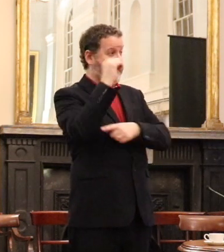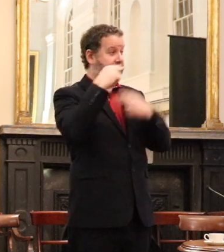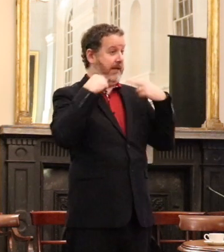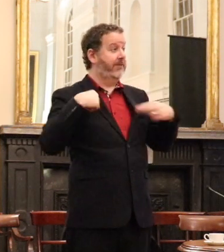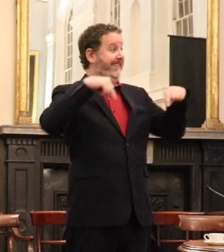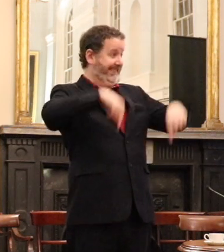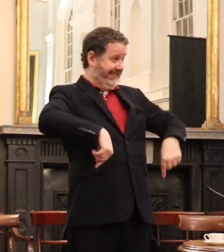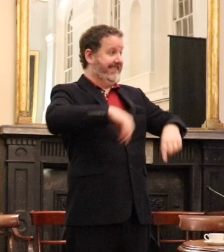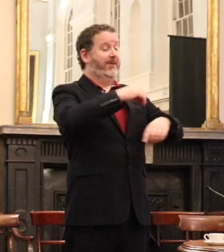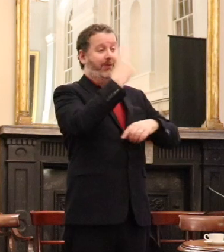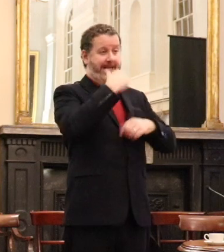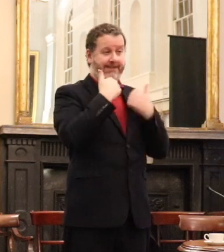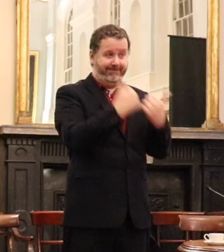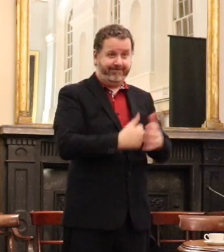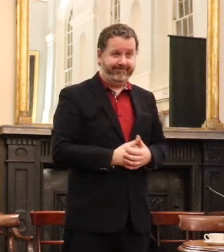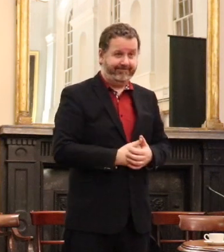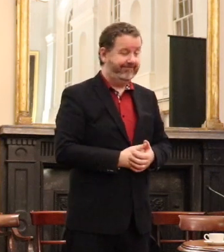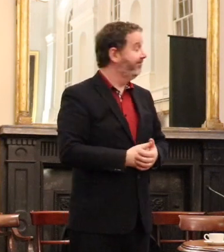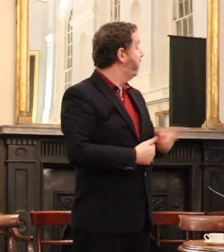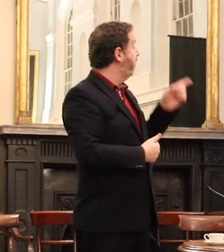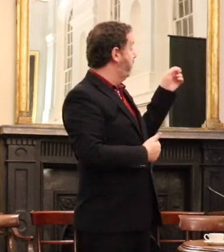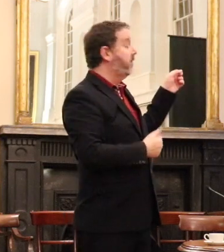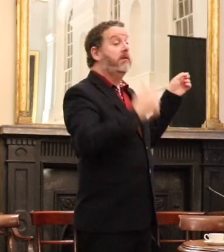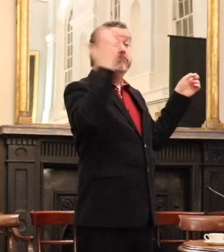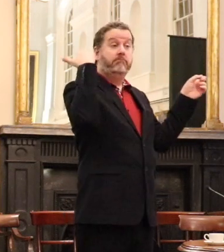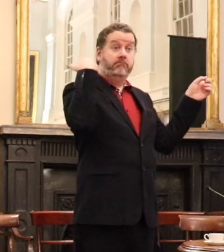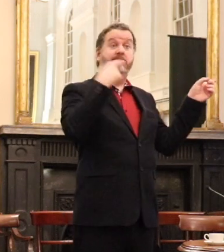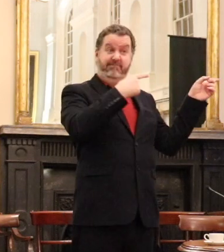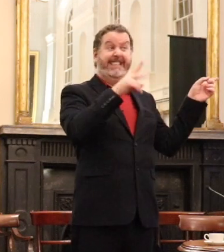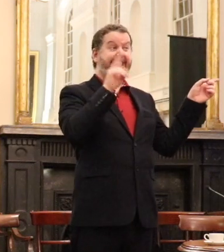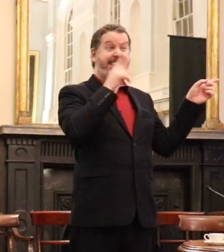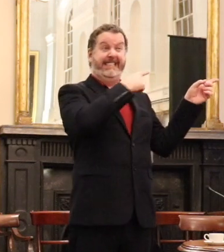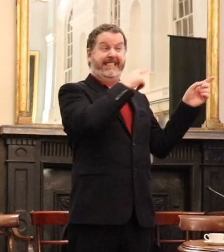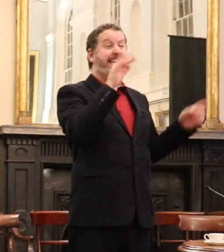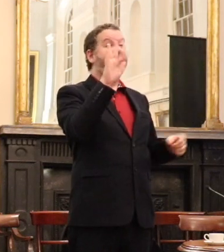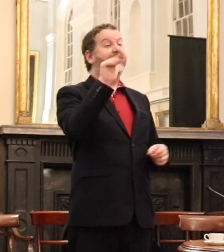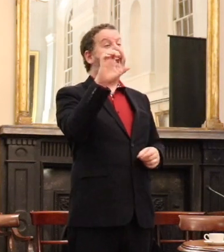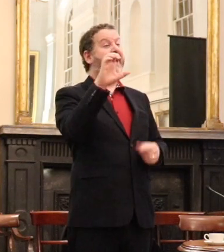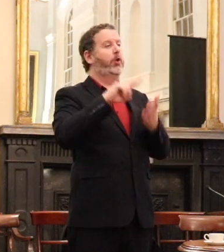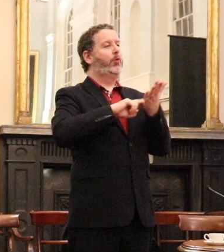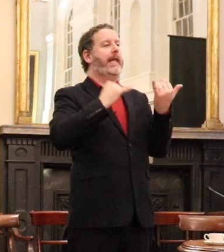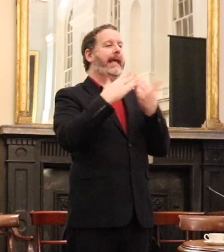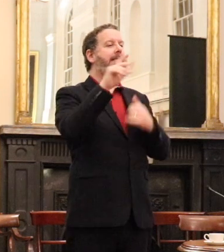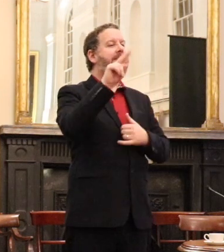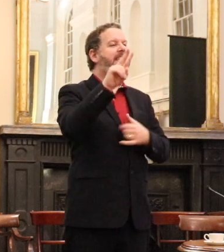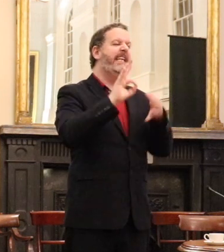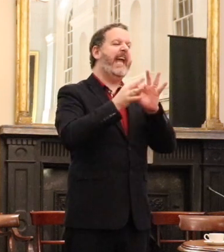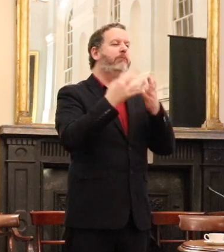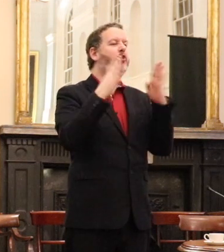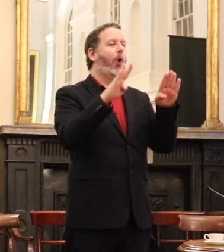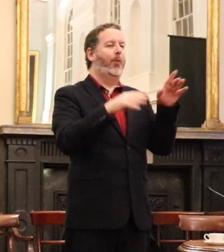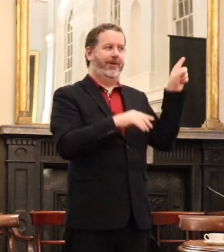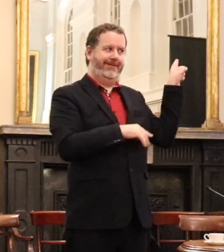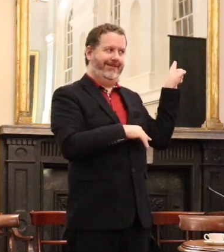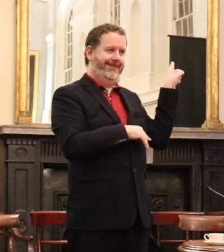he. But there you see flagging used to employ the methods of TV game shows whereby